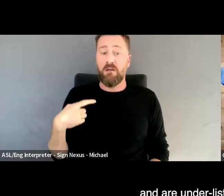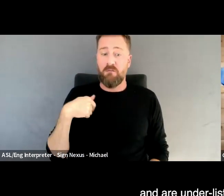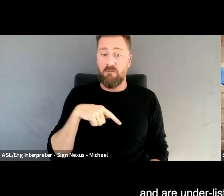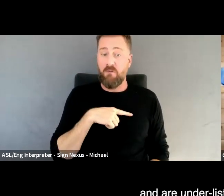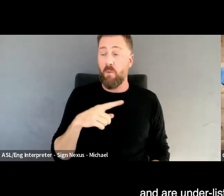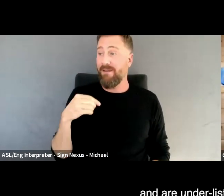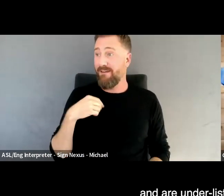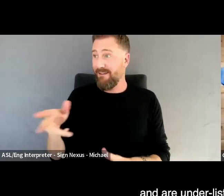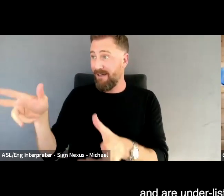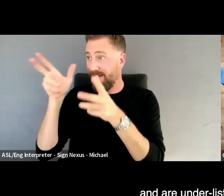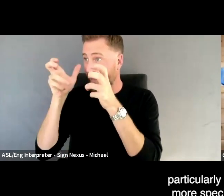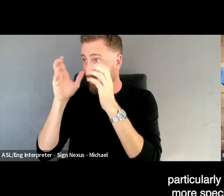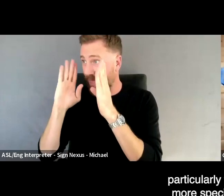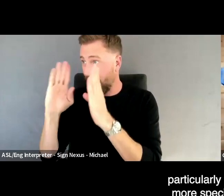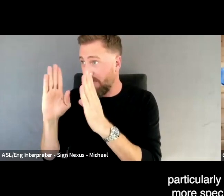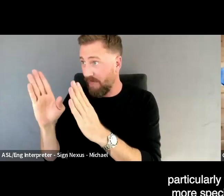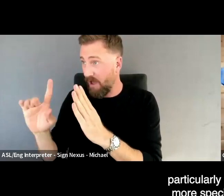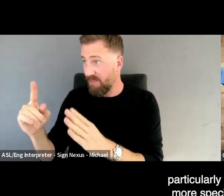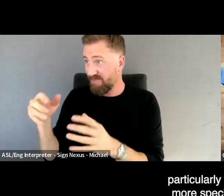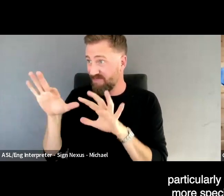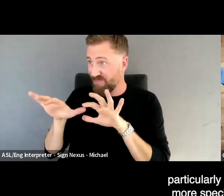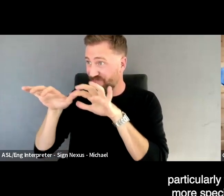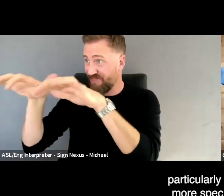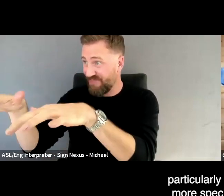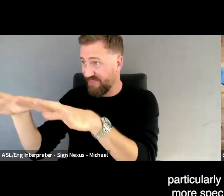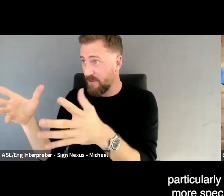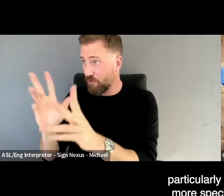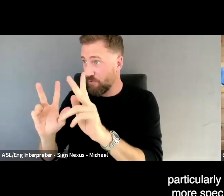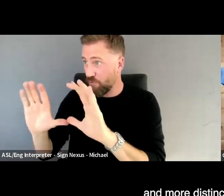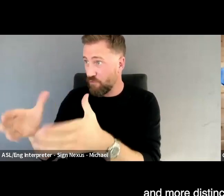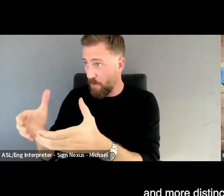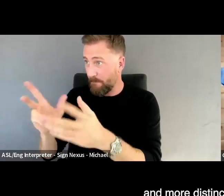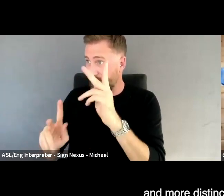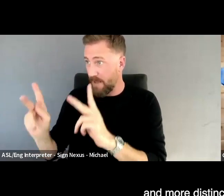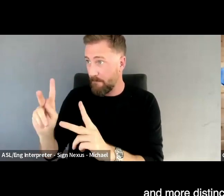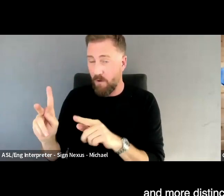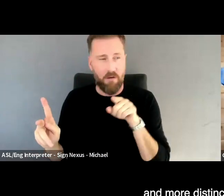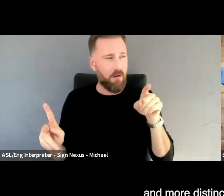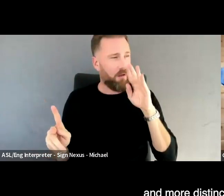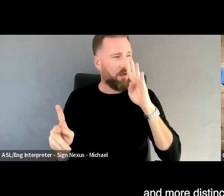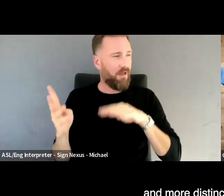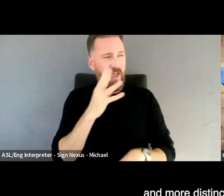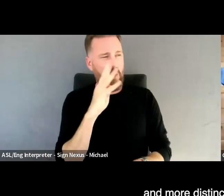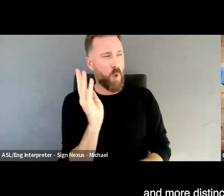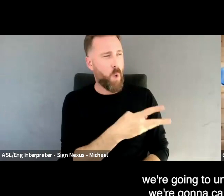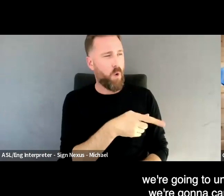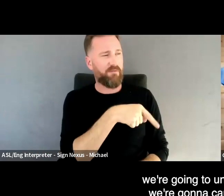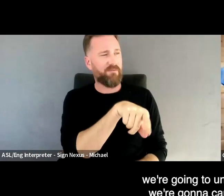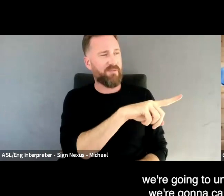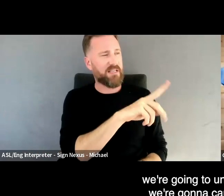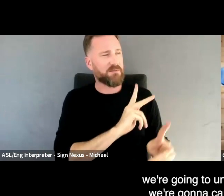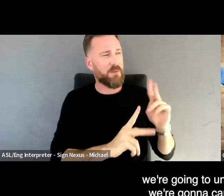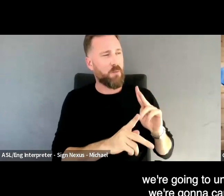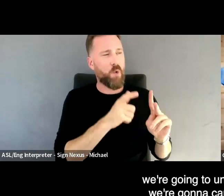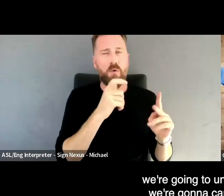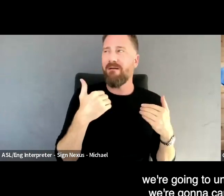under listening to others, particularly those with more specific needs and more distinct requirements, we're going to